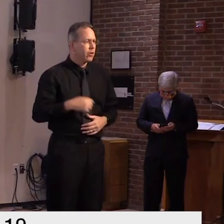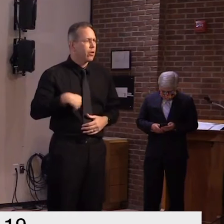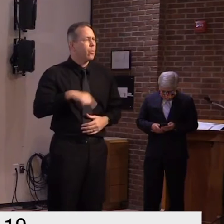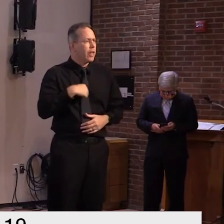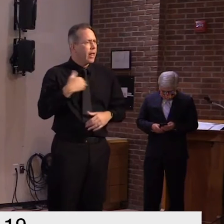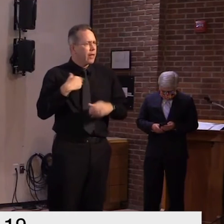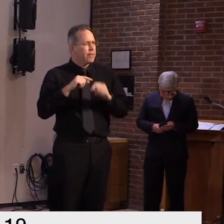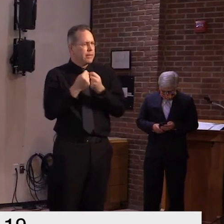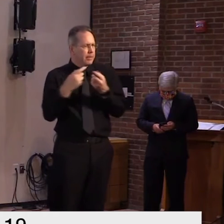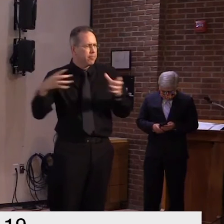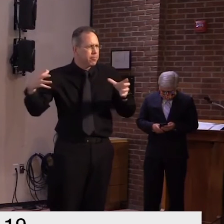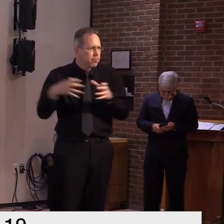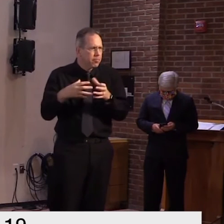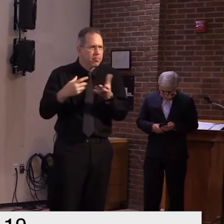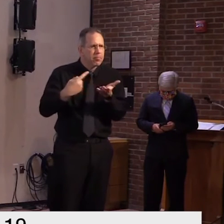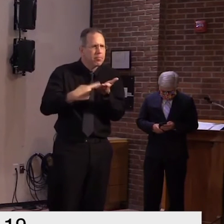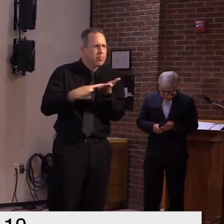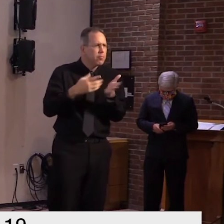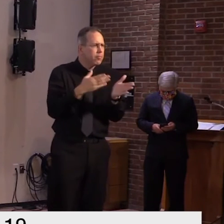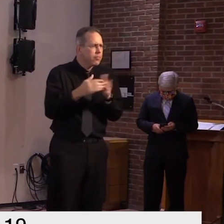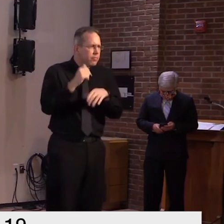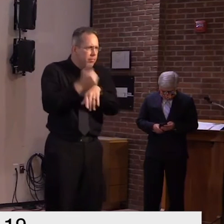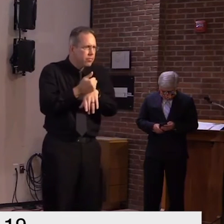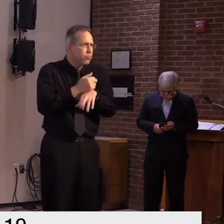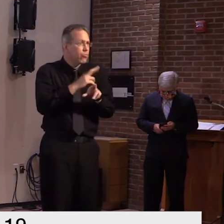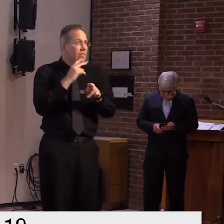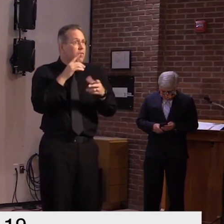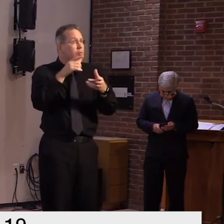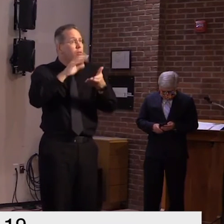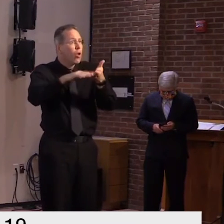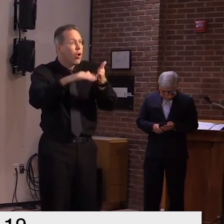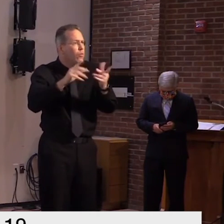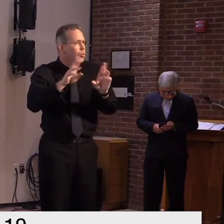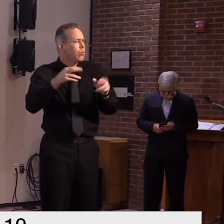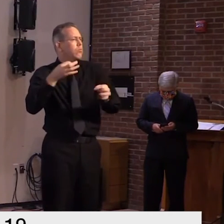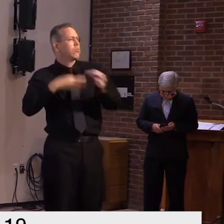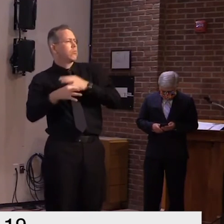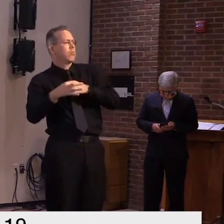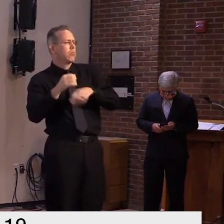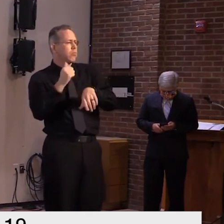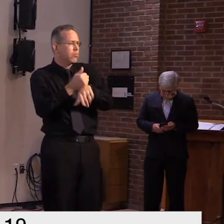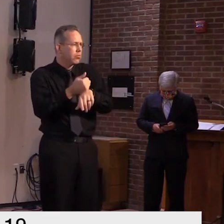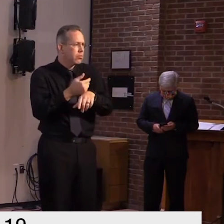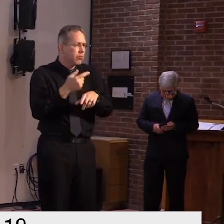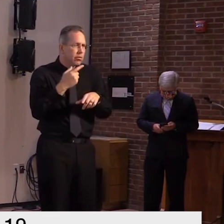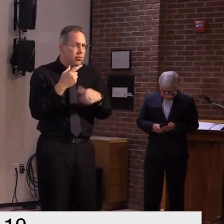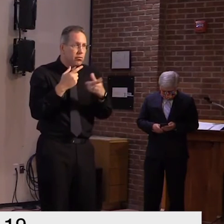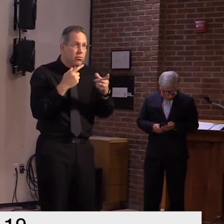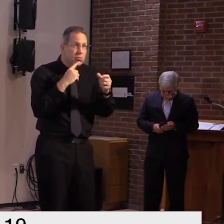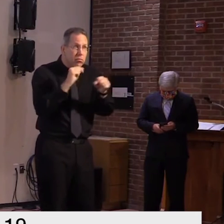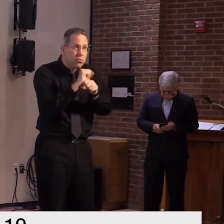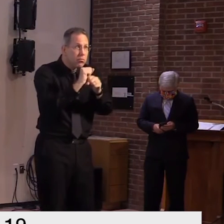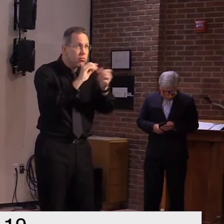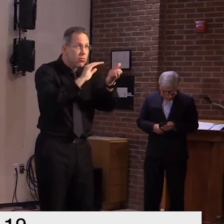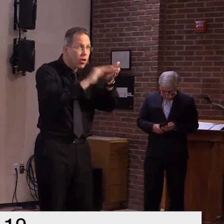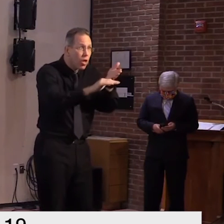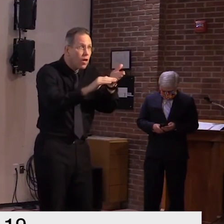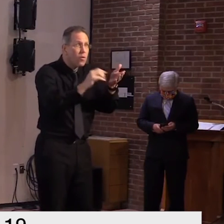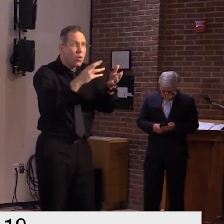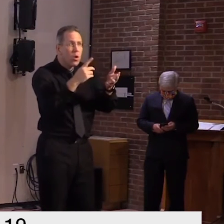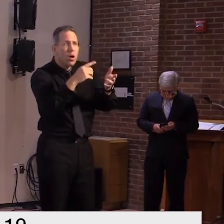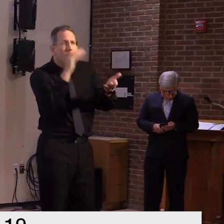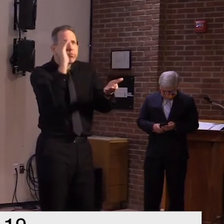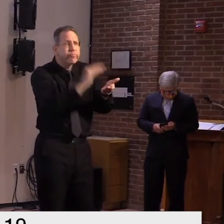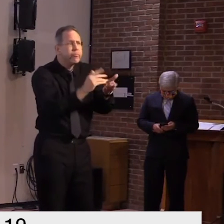work with them um so that when they become aware of what that impact is going to be um that we can